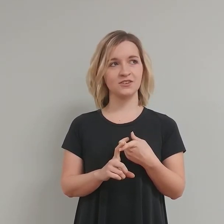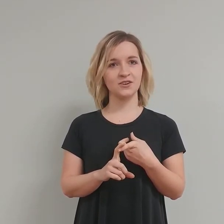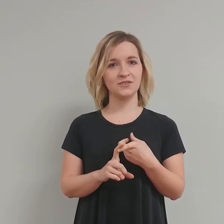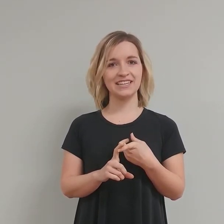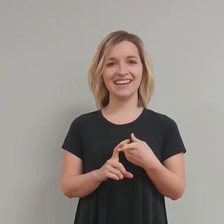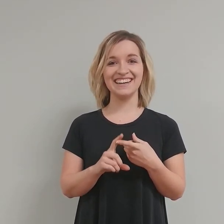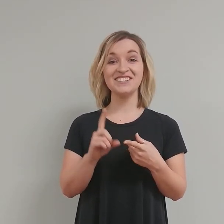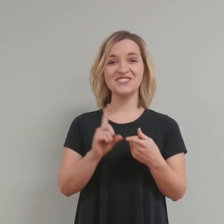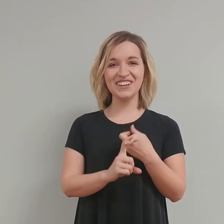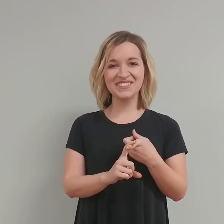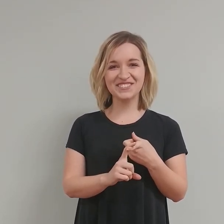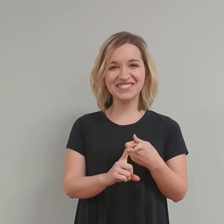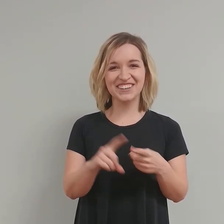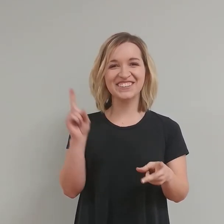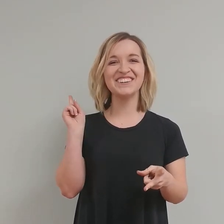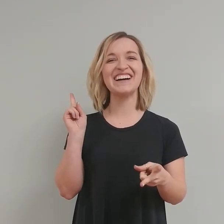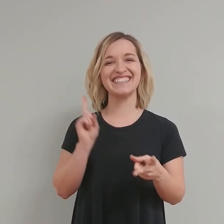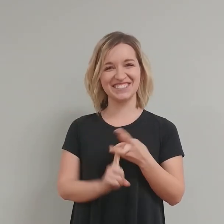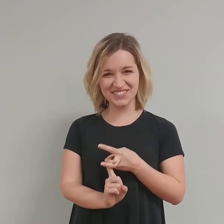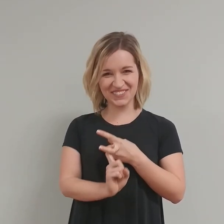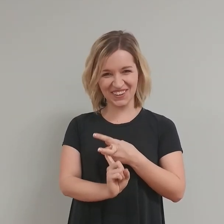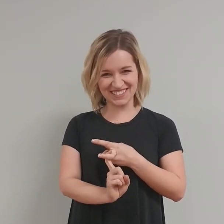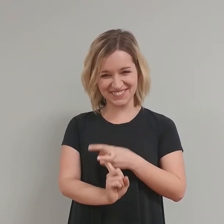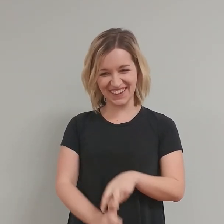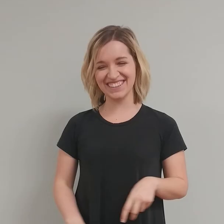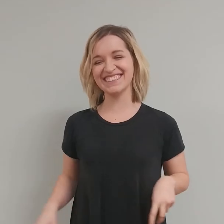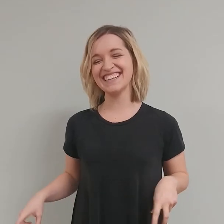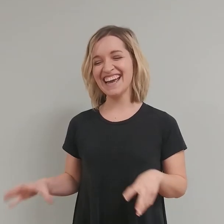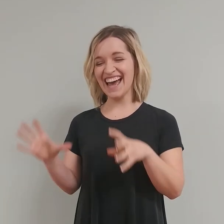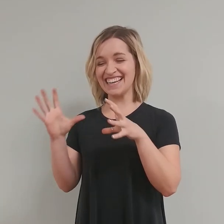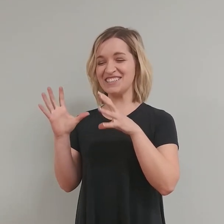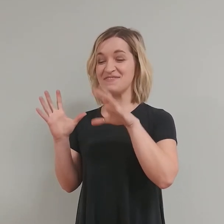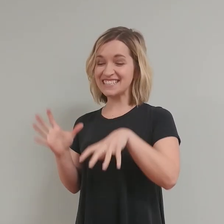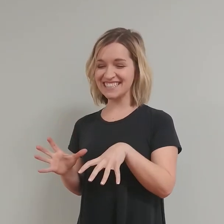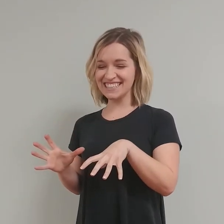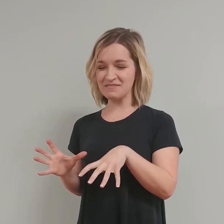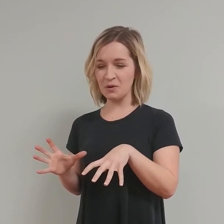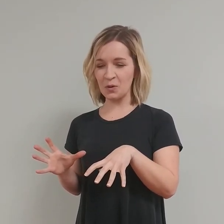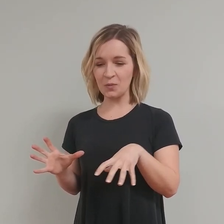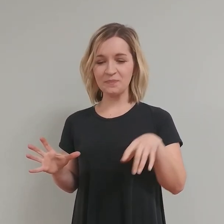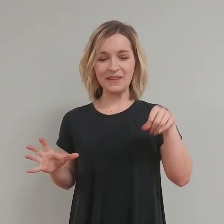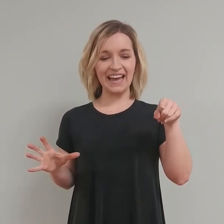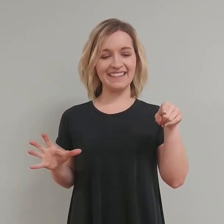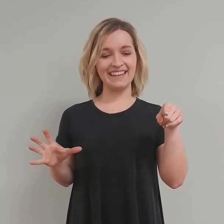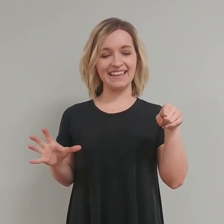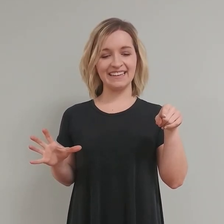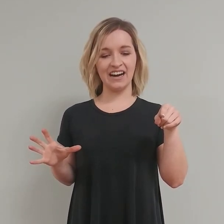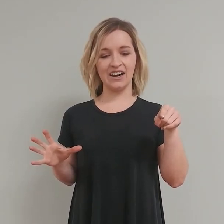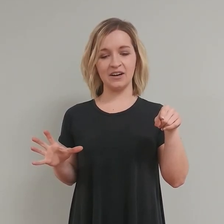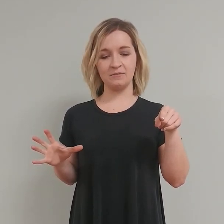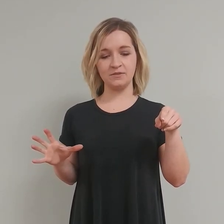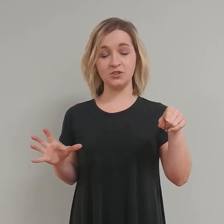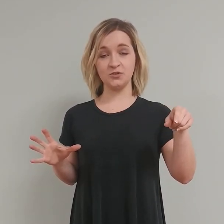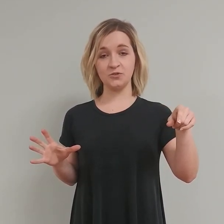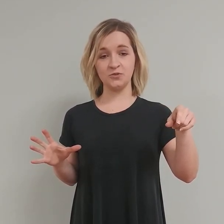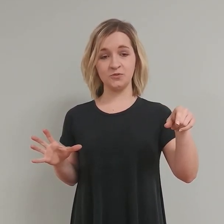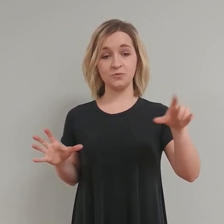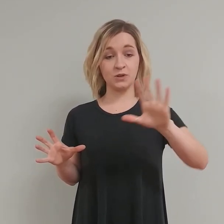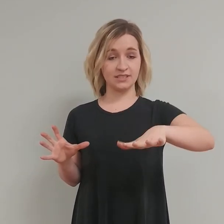cocoa? Yeah, two tablespoons of cocoa and a scoop of protein powder, and you mix it in a bowl. And then you, once